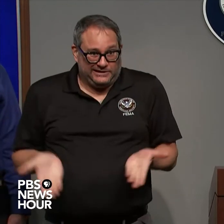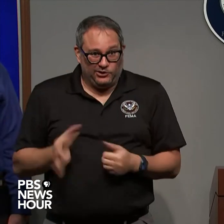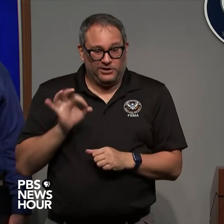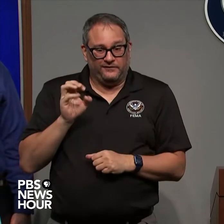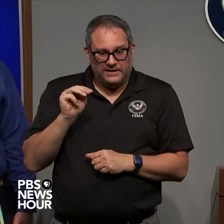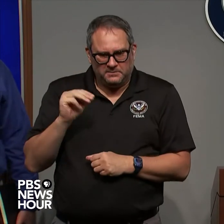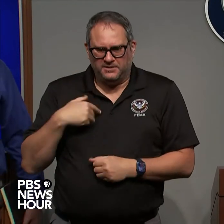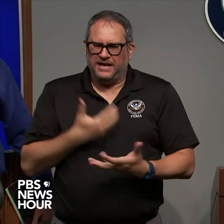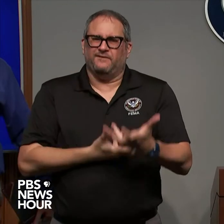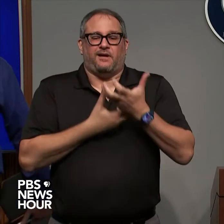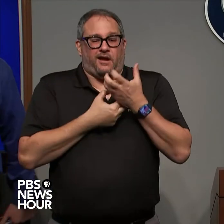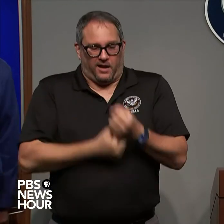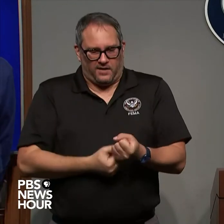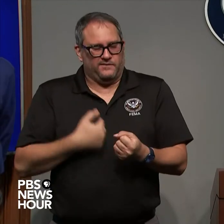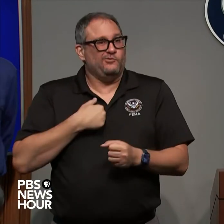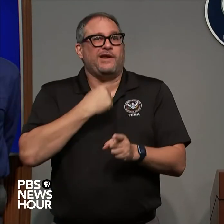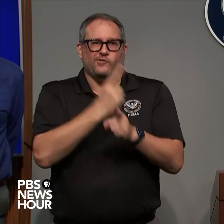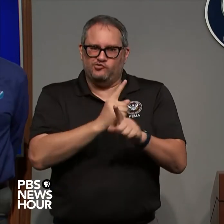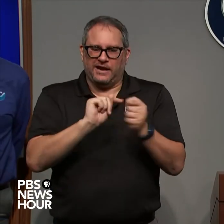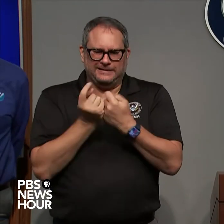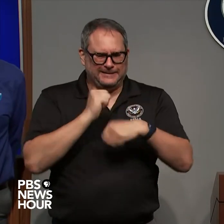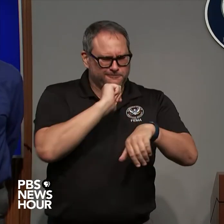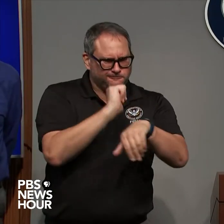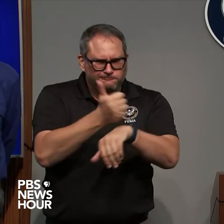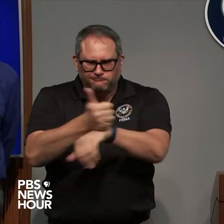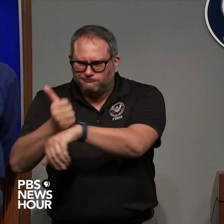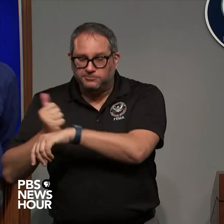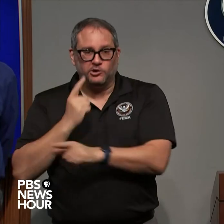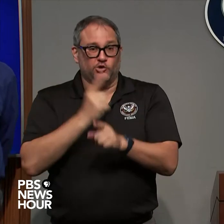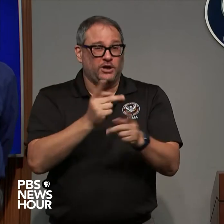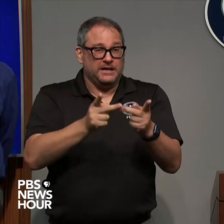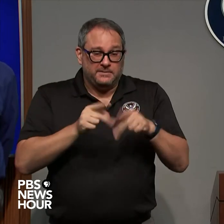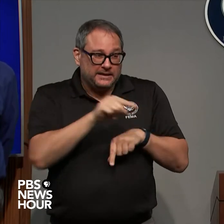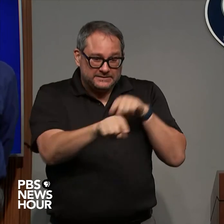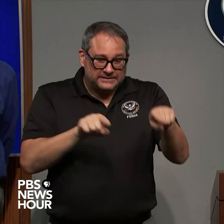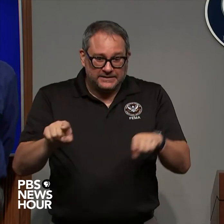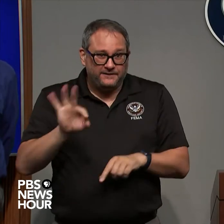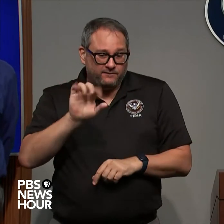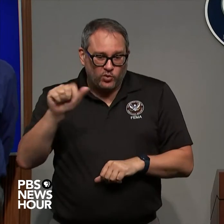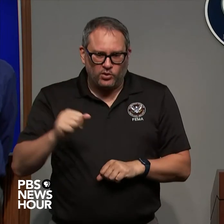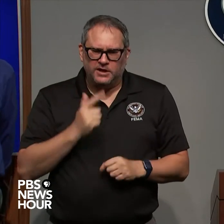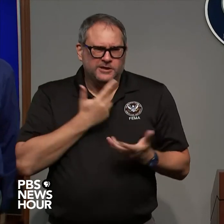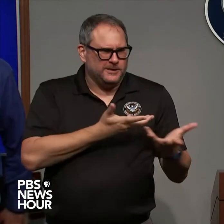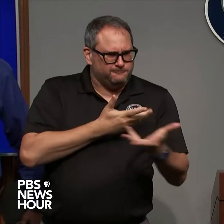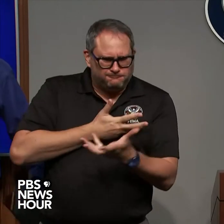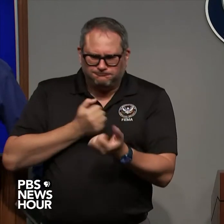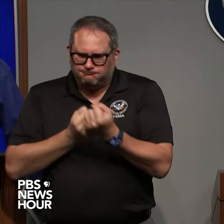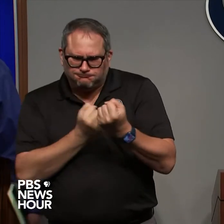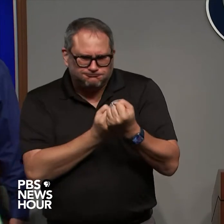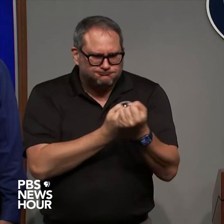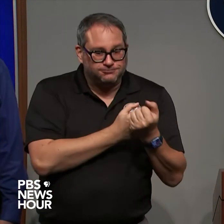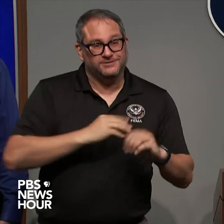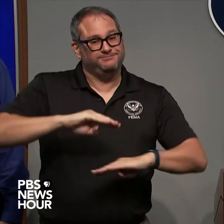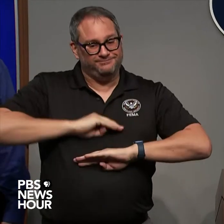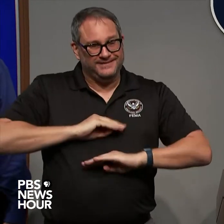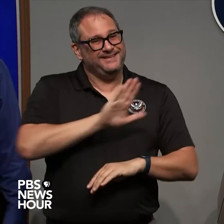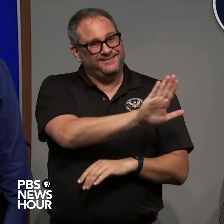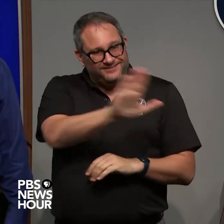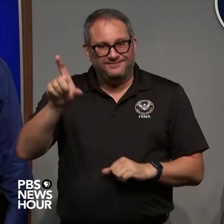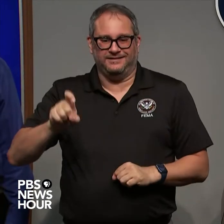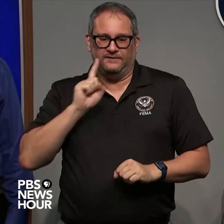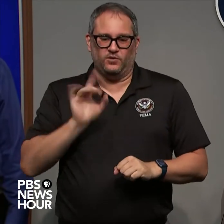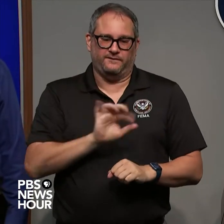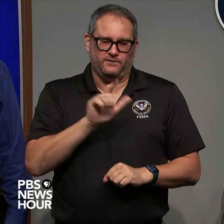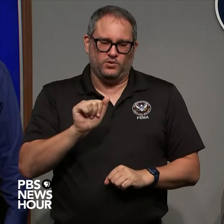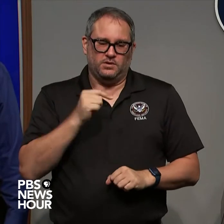teams and we have the right resources in place and ready to meet the changes or the needs of those that we are charged to